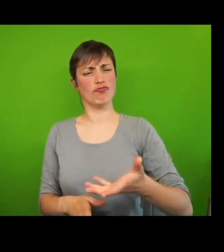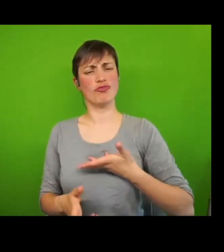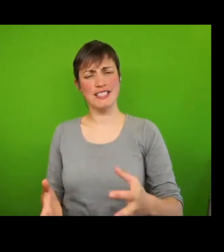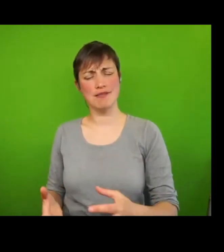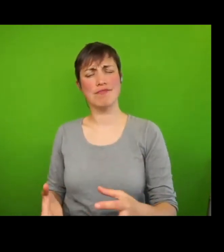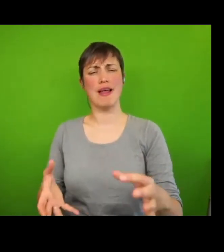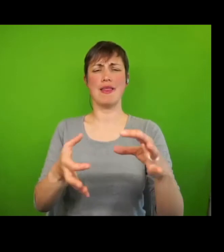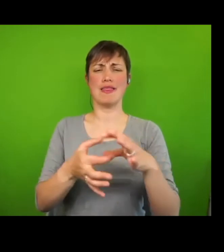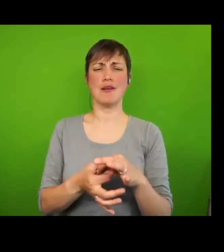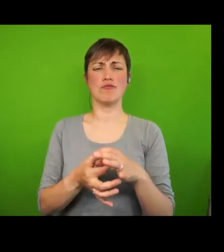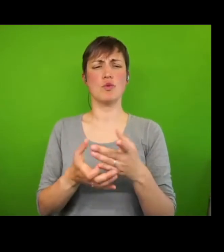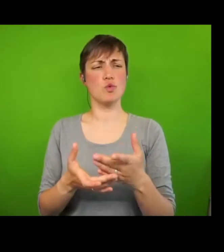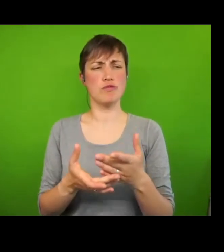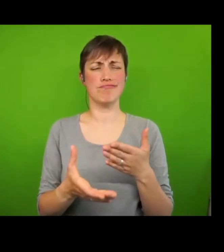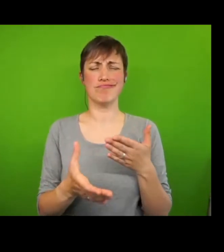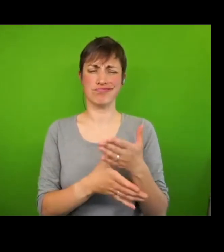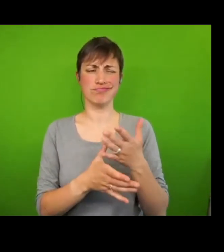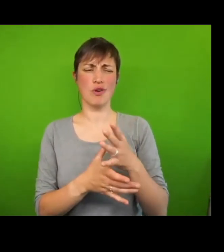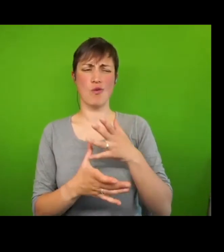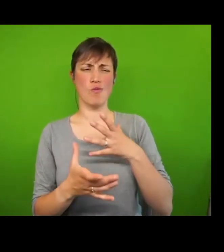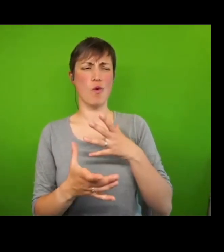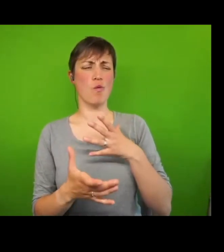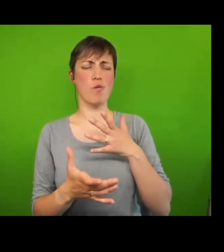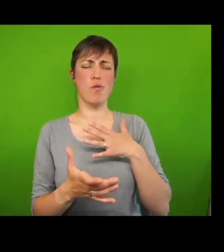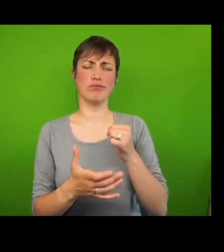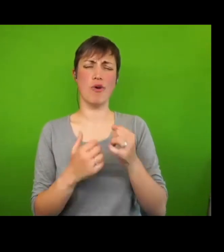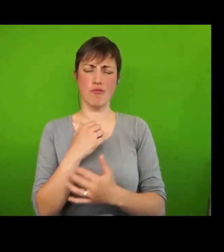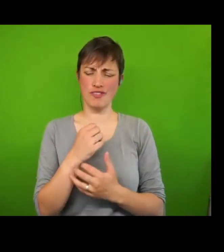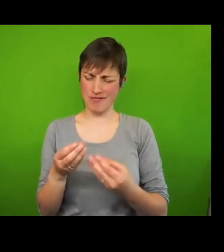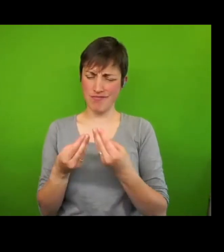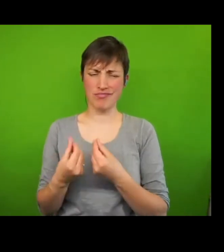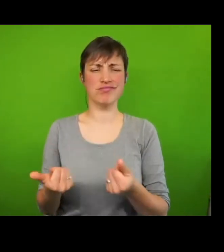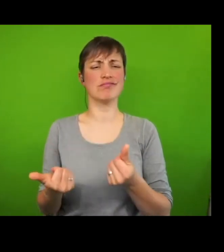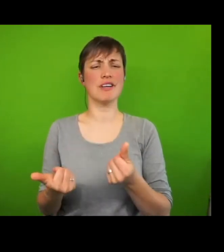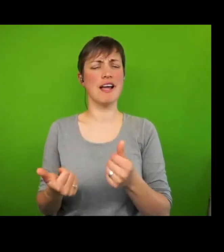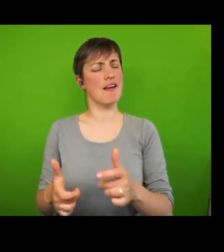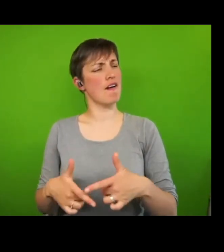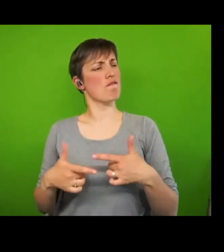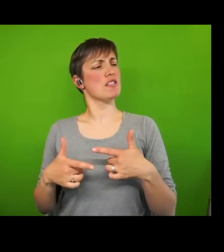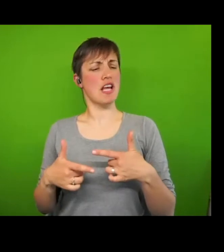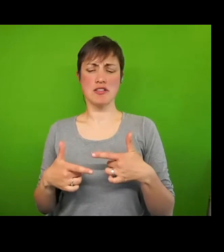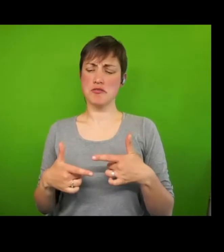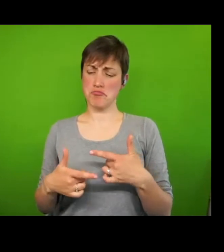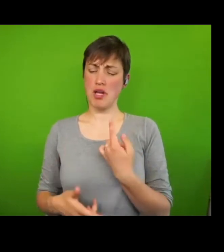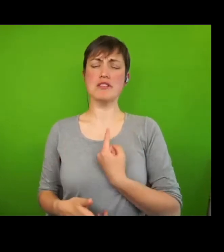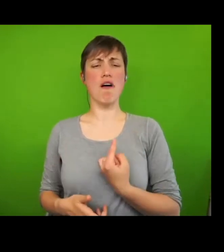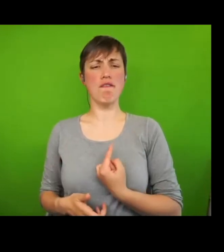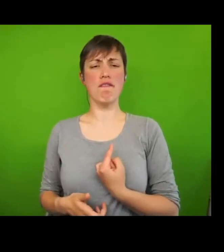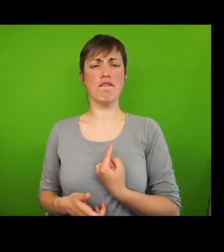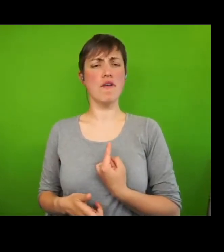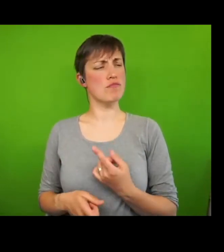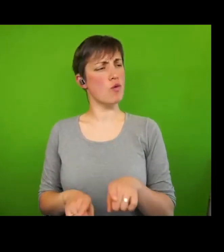people living in poverty a sense of self in relation to the state and to believe that they are worthy of investment.